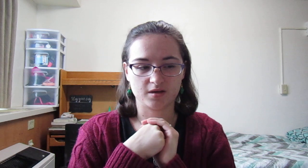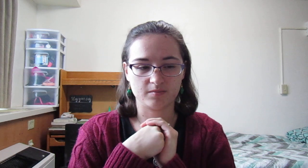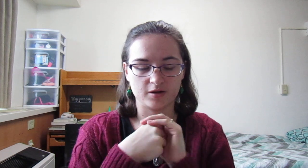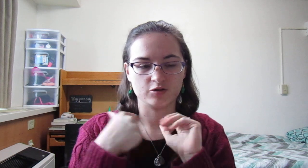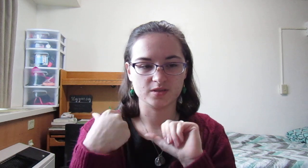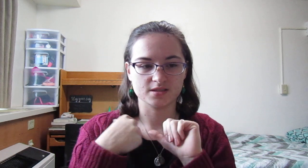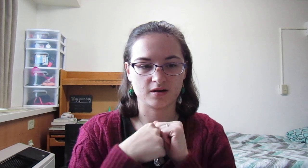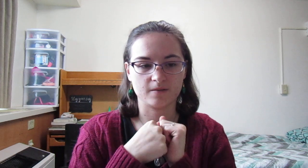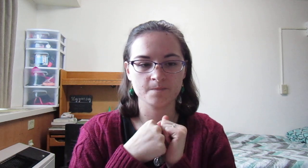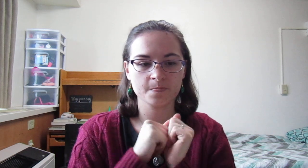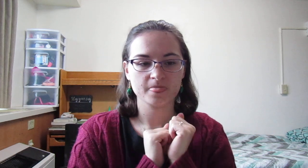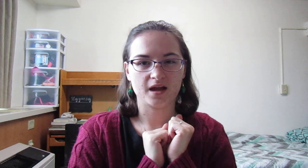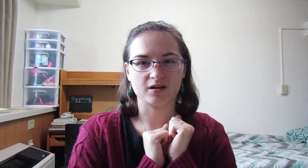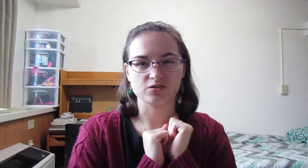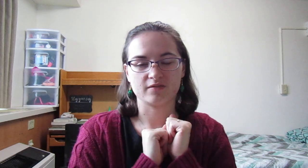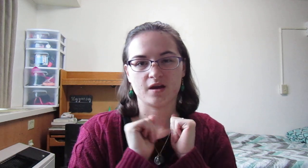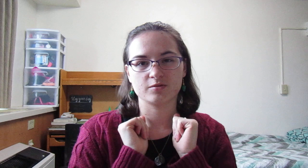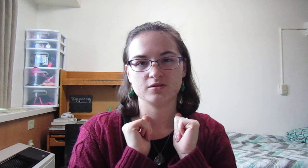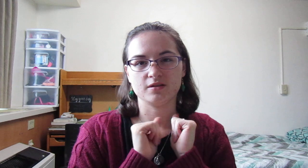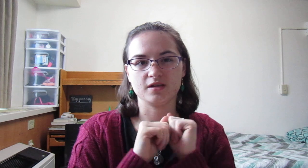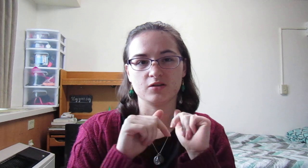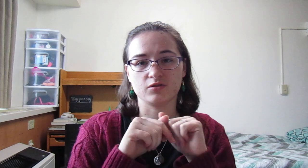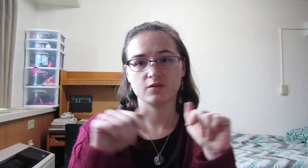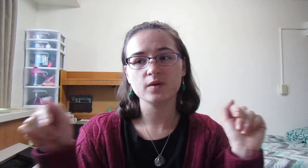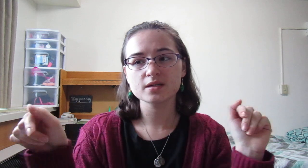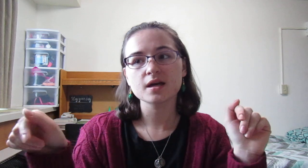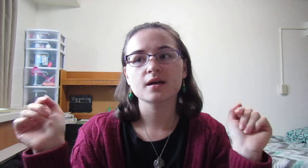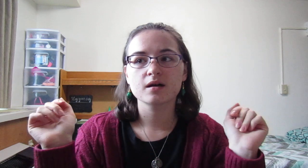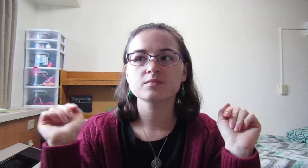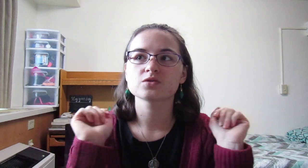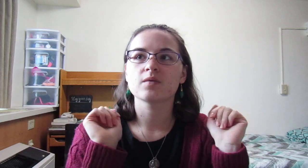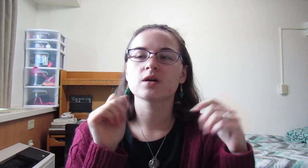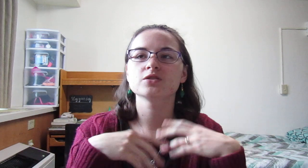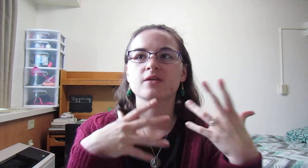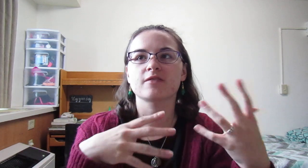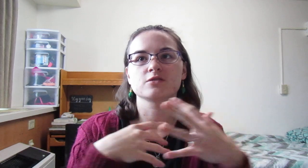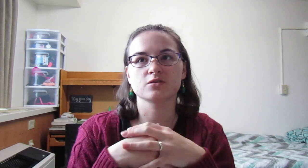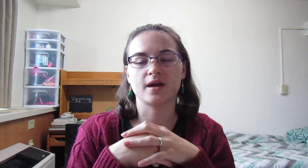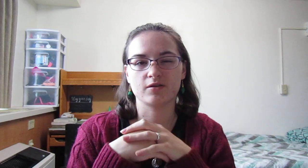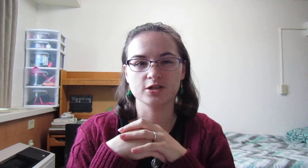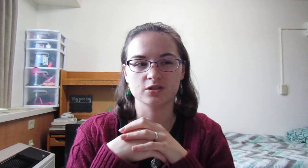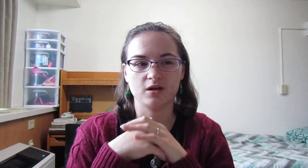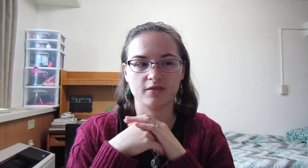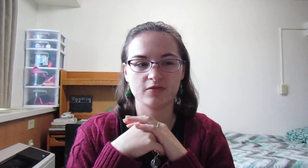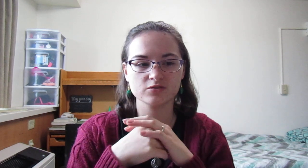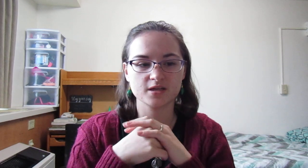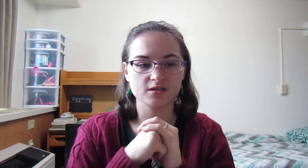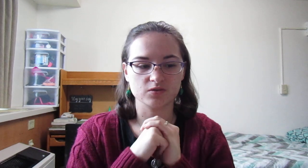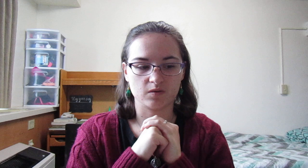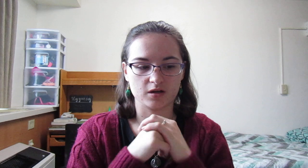um, our Newman Center. I also have the opportunity to go during the week, um, so I want to do that. There's also adoration on Thursdays, so I want to